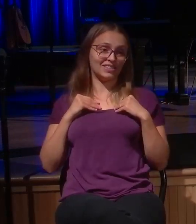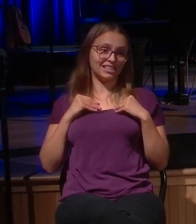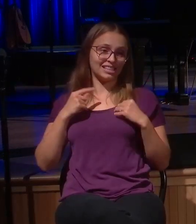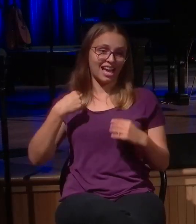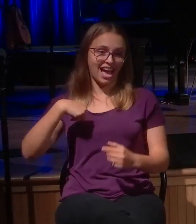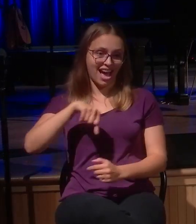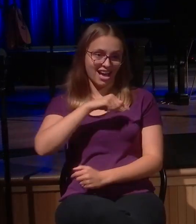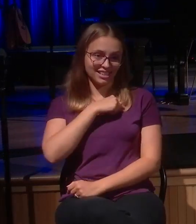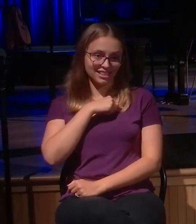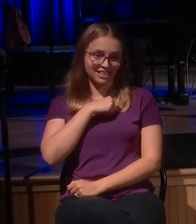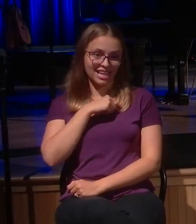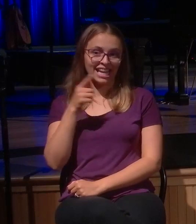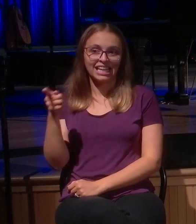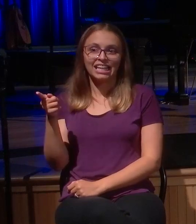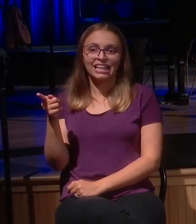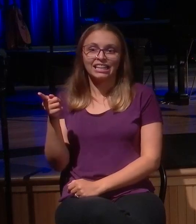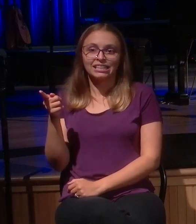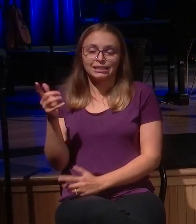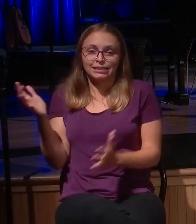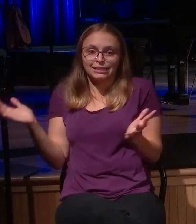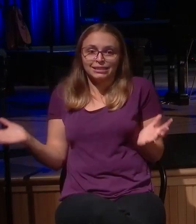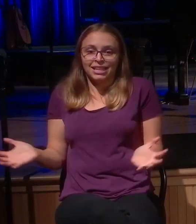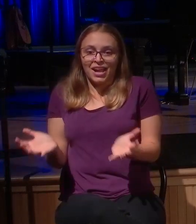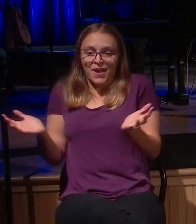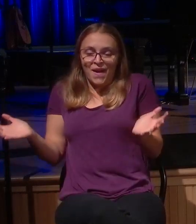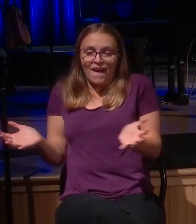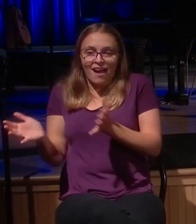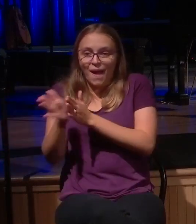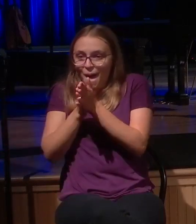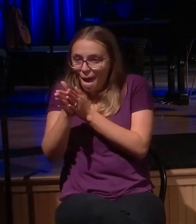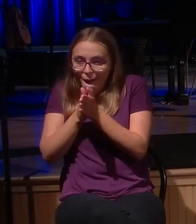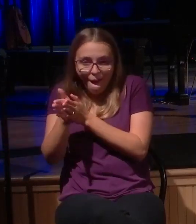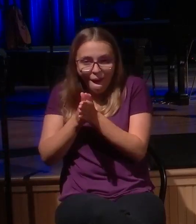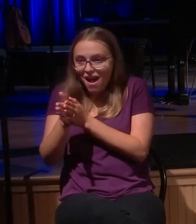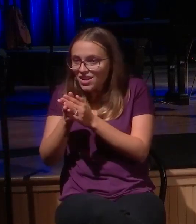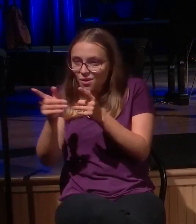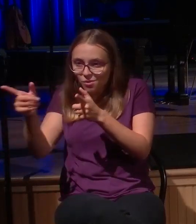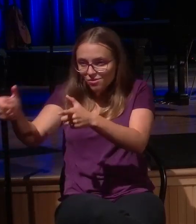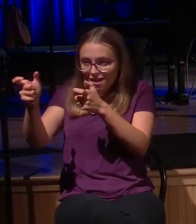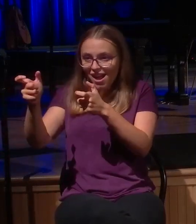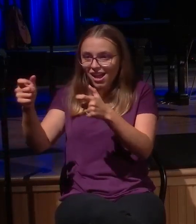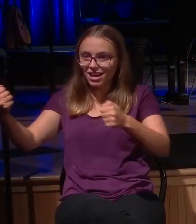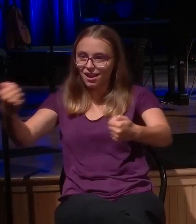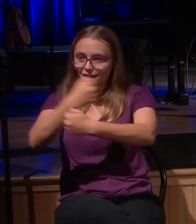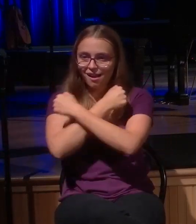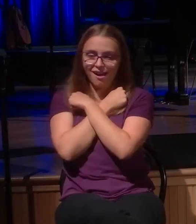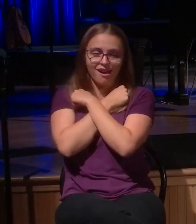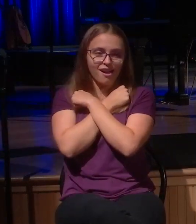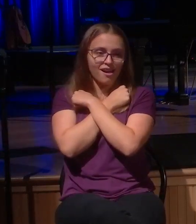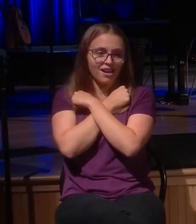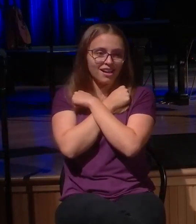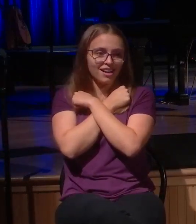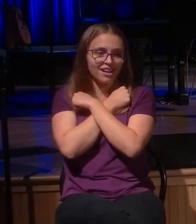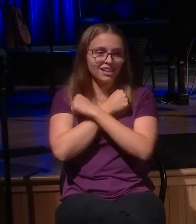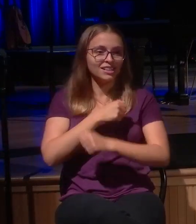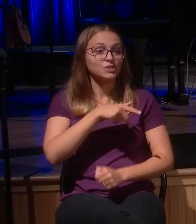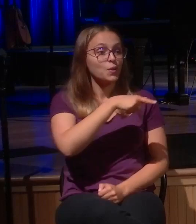run and embrace us. Now, this picture there in the prodigal, that story of the prodigal, all of a sudden he turns home and the father